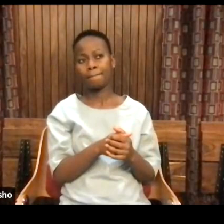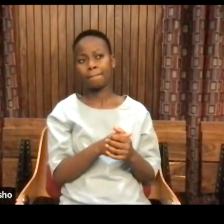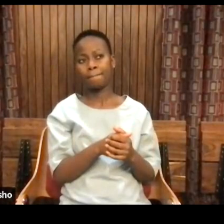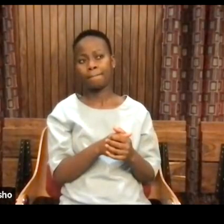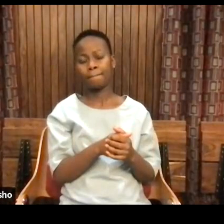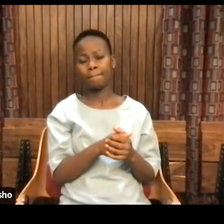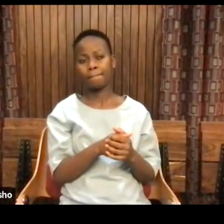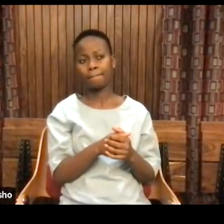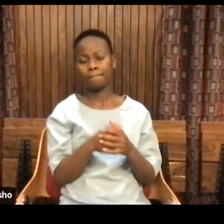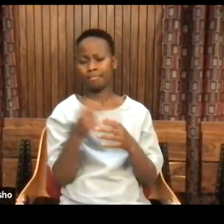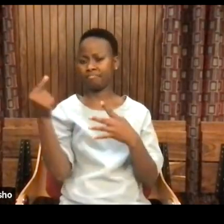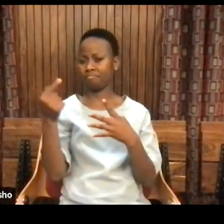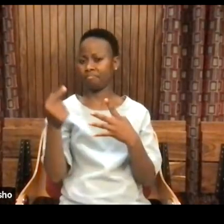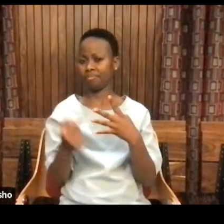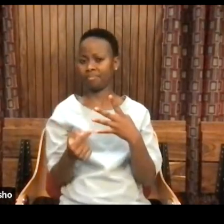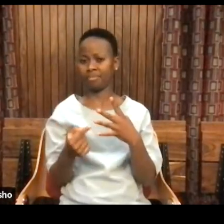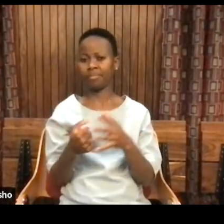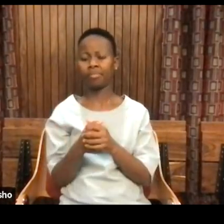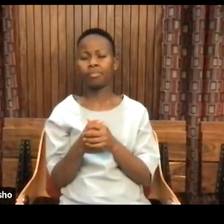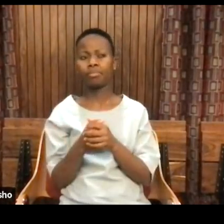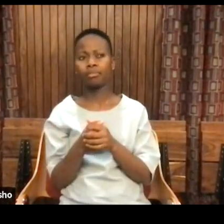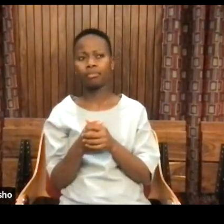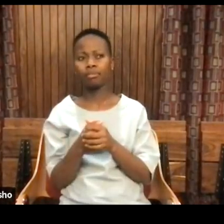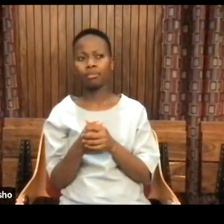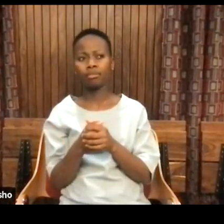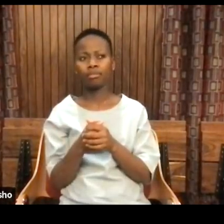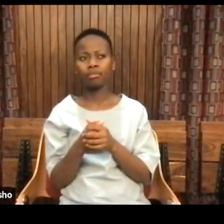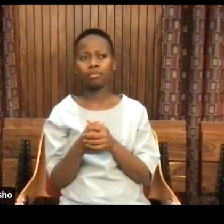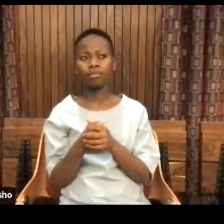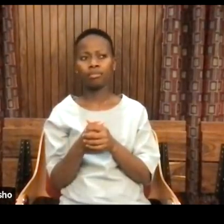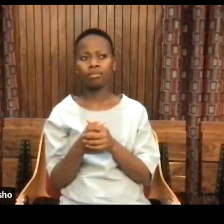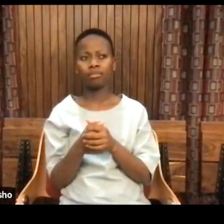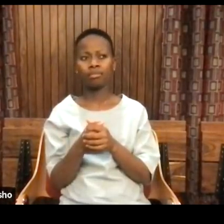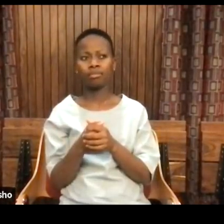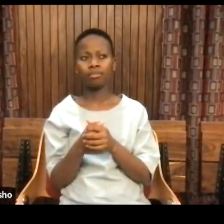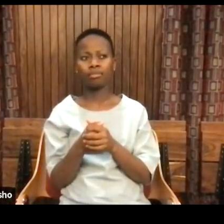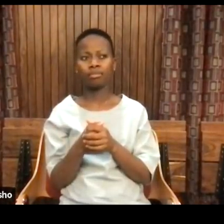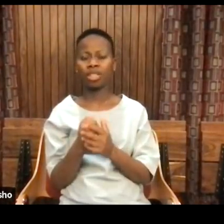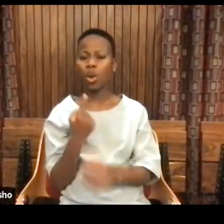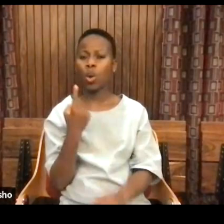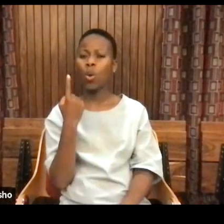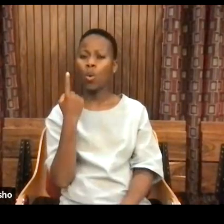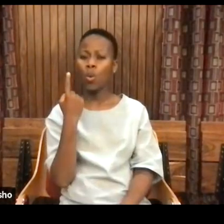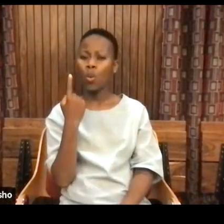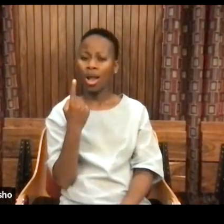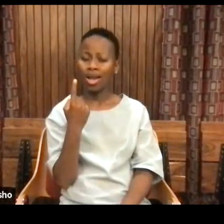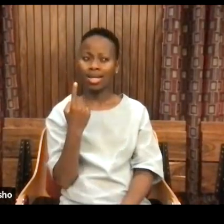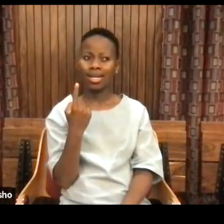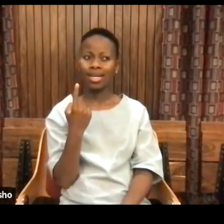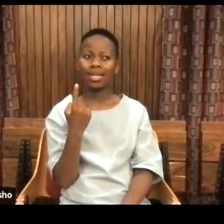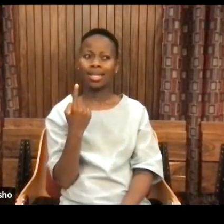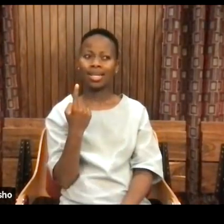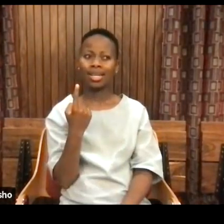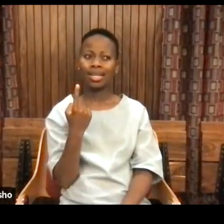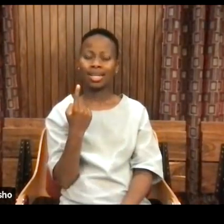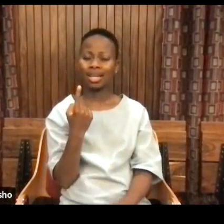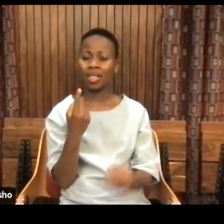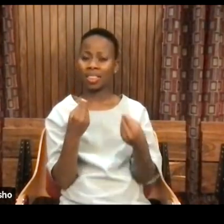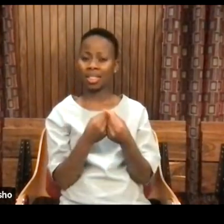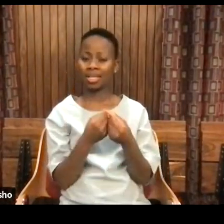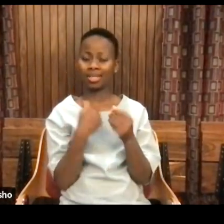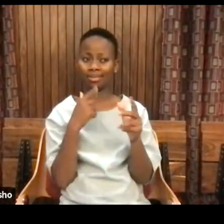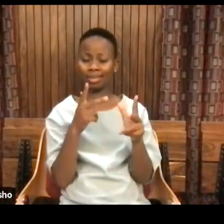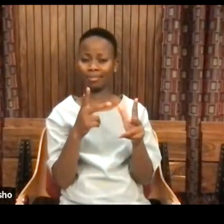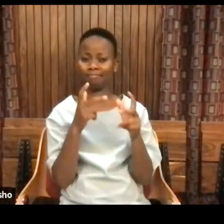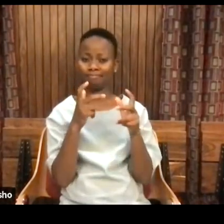One of the tenets on which our